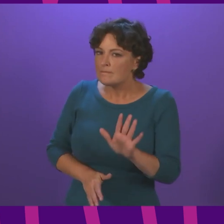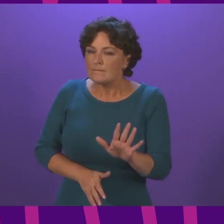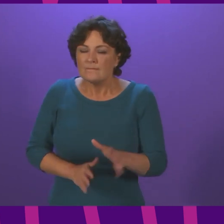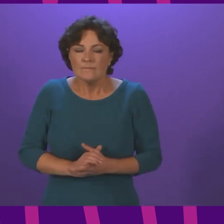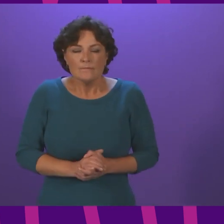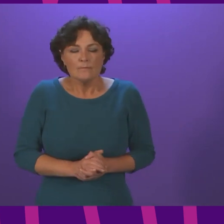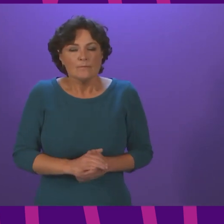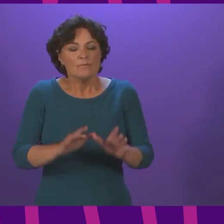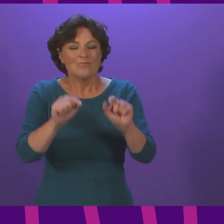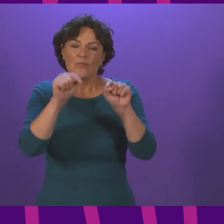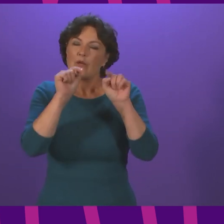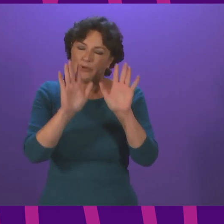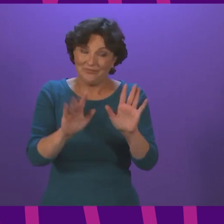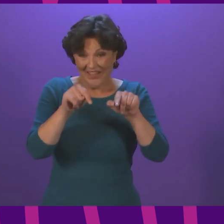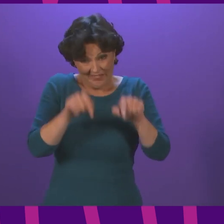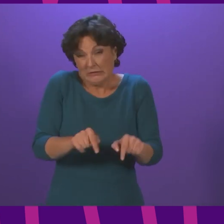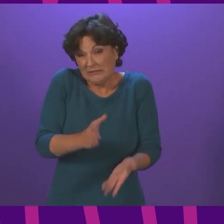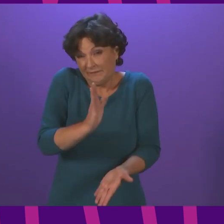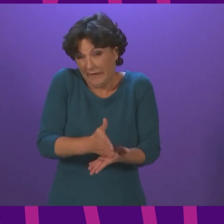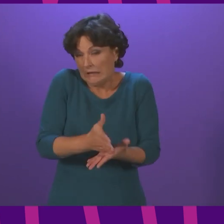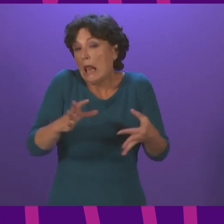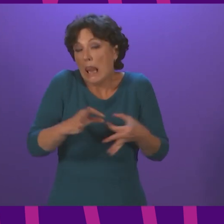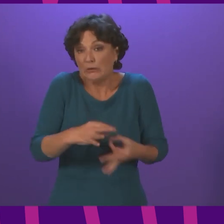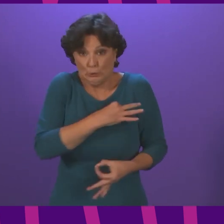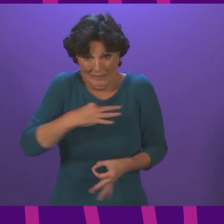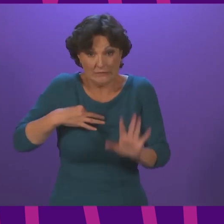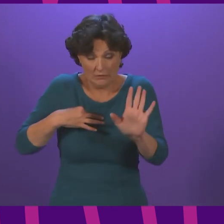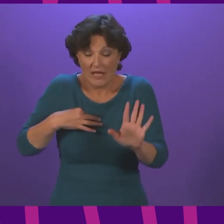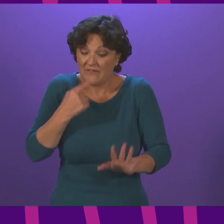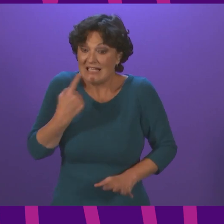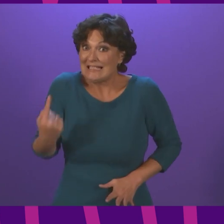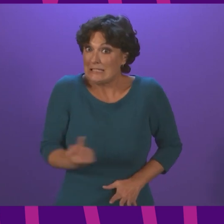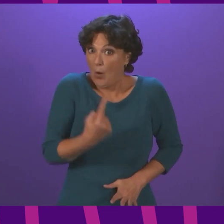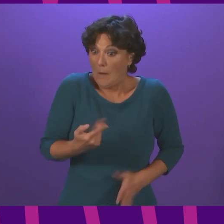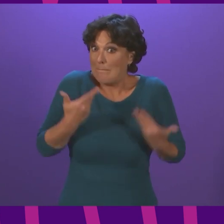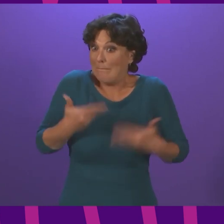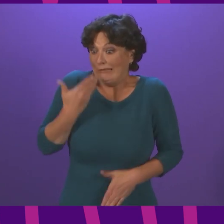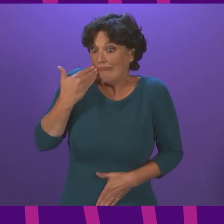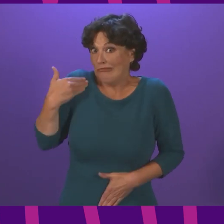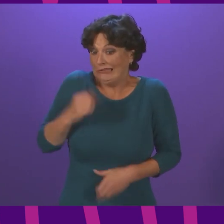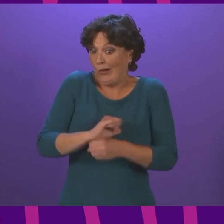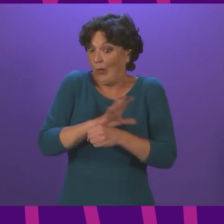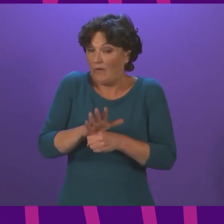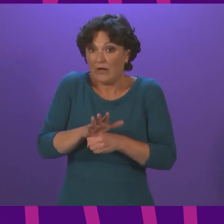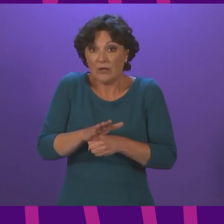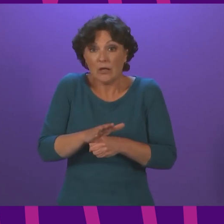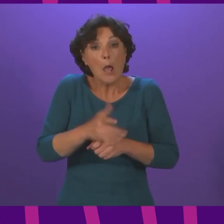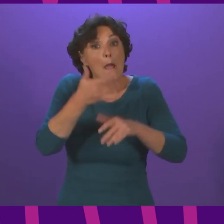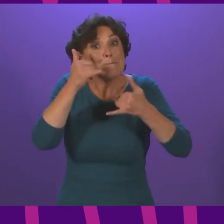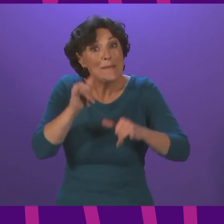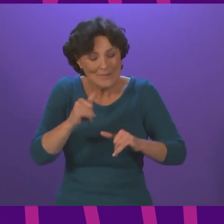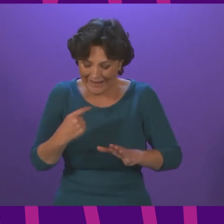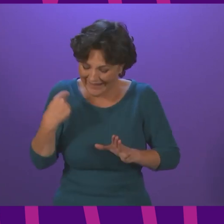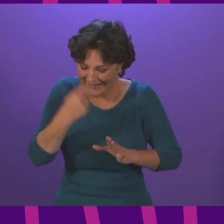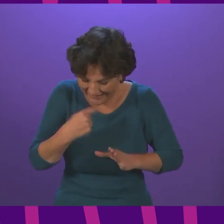this is a clinical reality that someone who has recently had Covid may continue to test positive